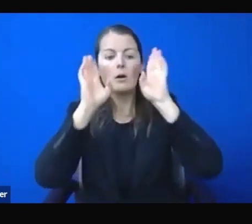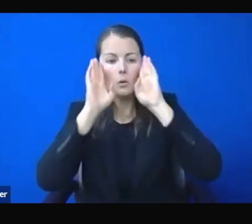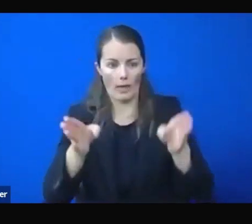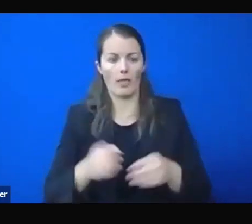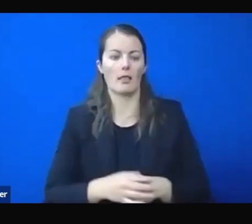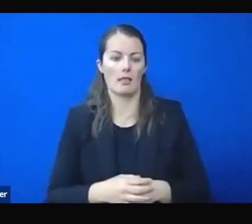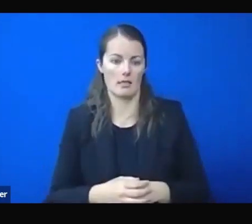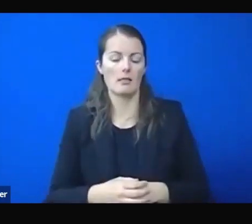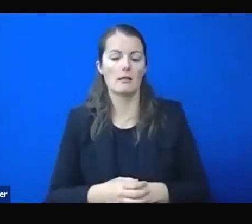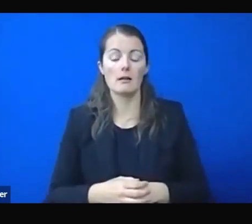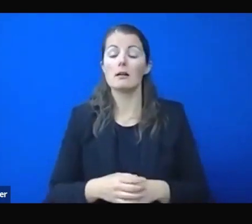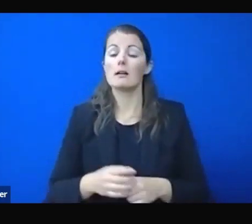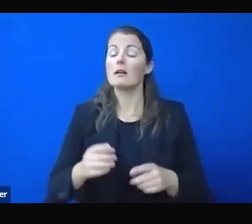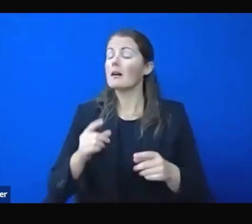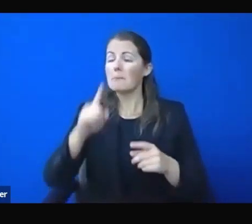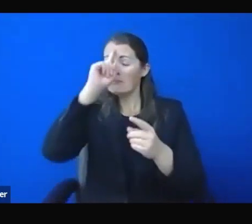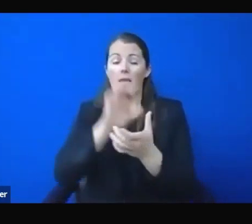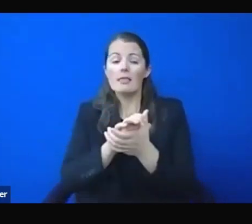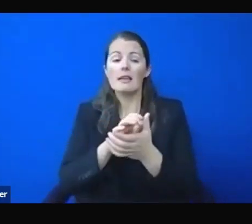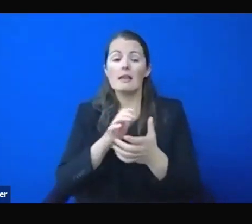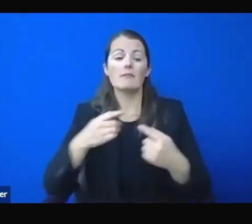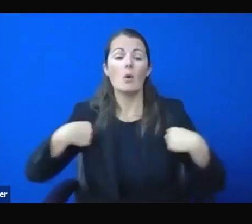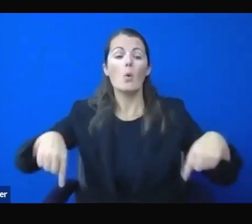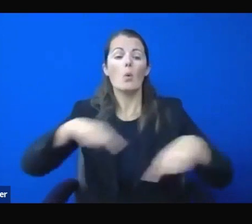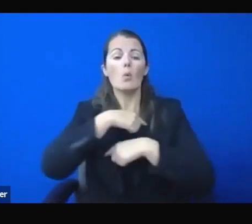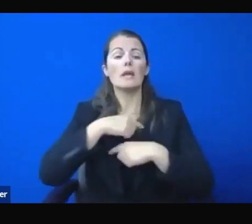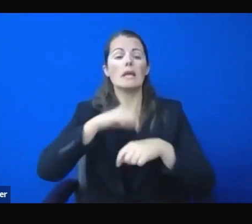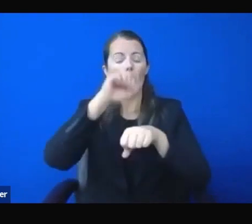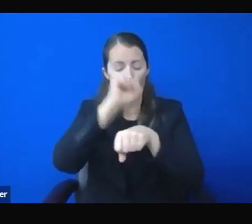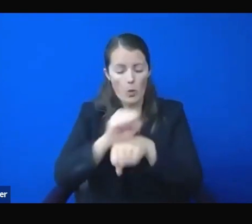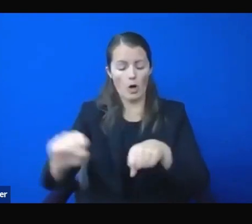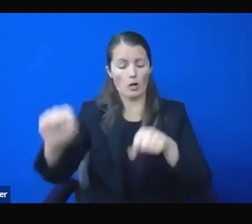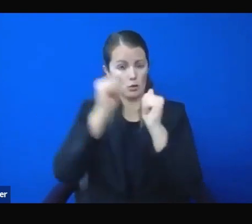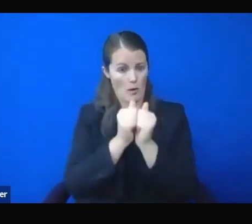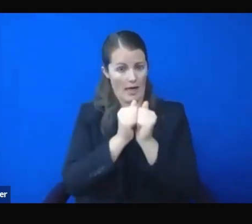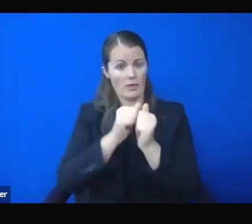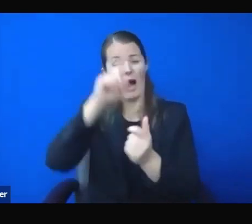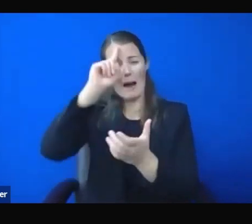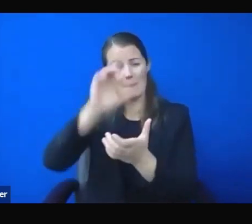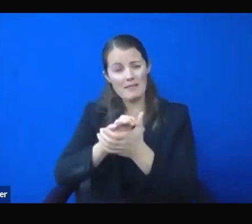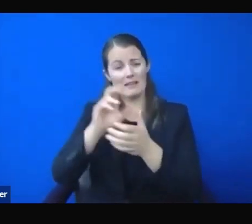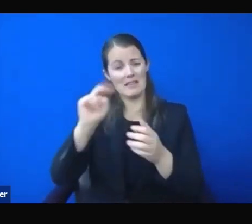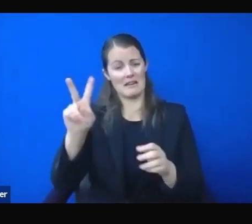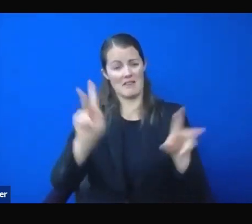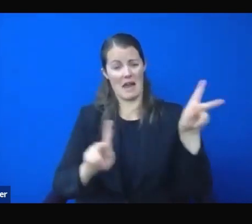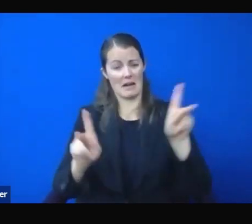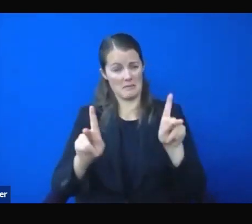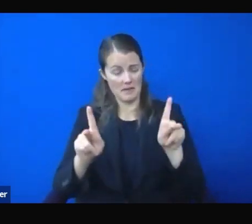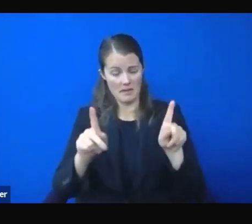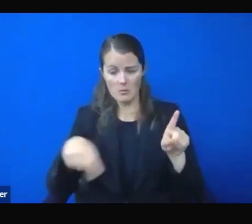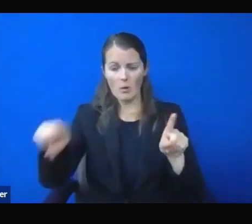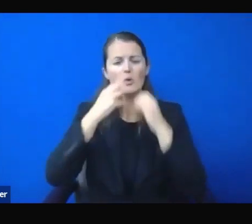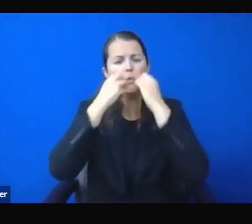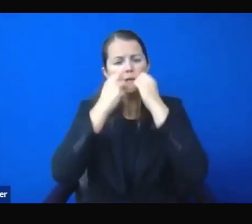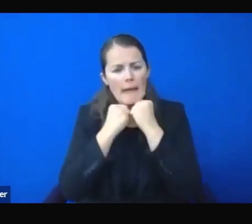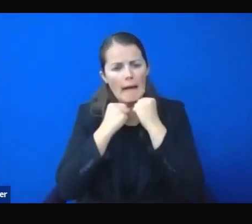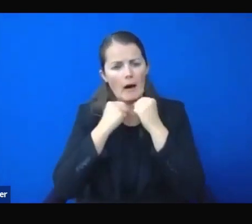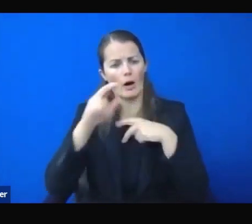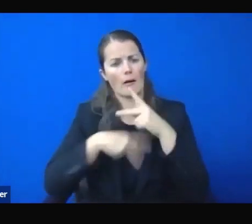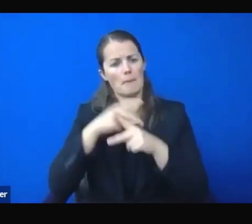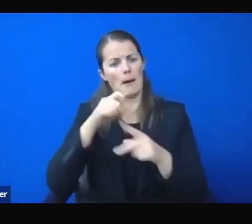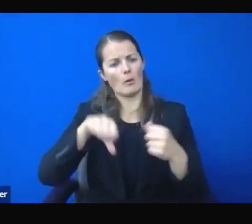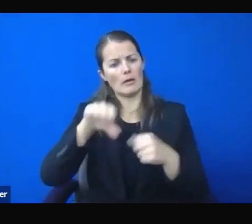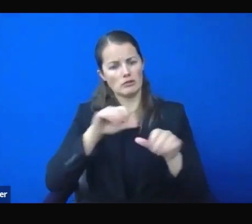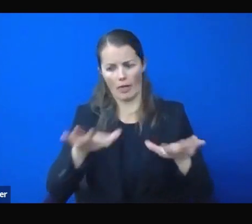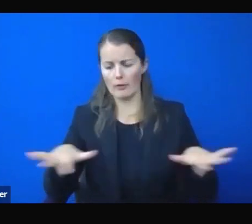what you hear out there. I believe that Nevadans care about their neighbors like they care about themselves. I believe that Nevada cares about our